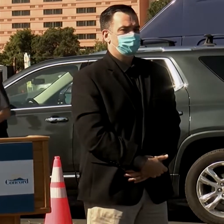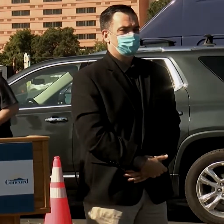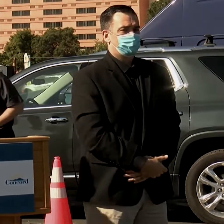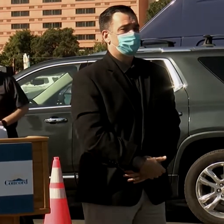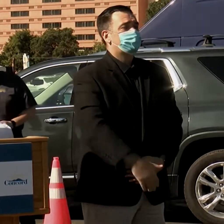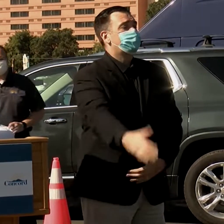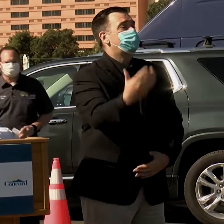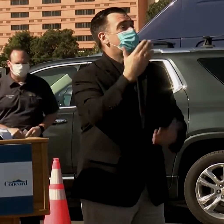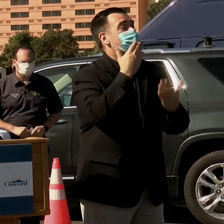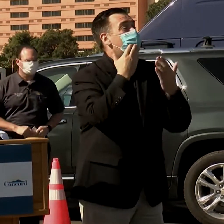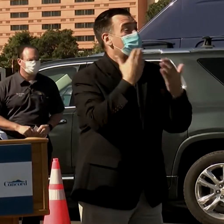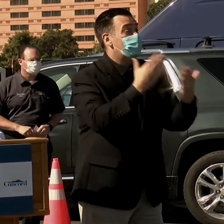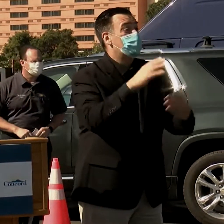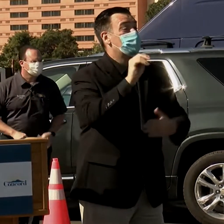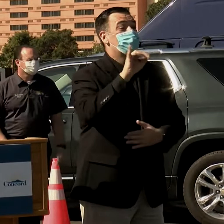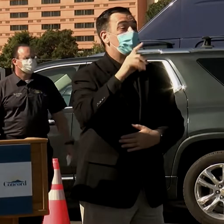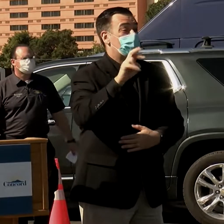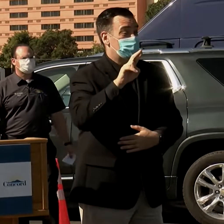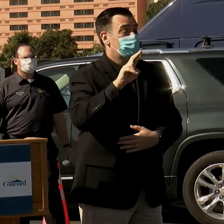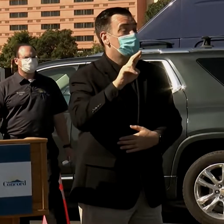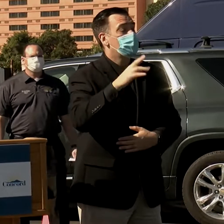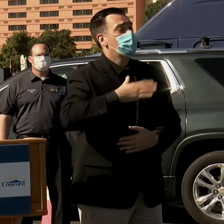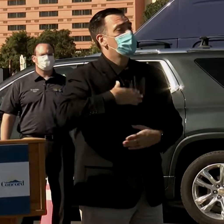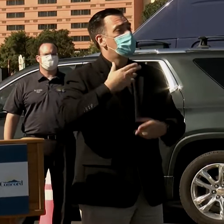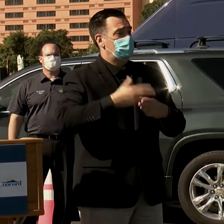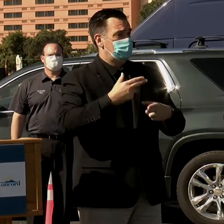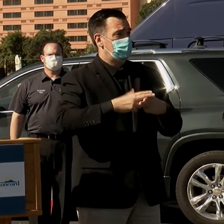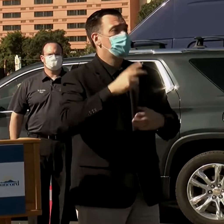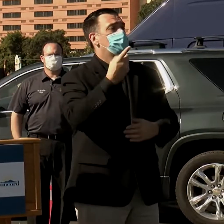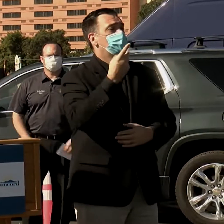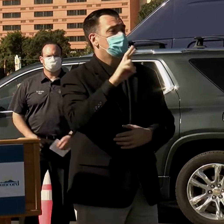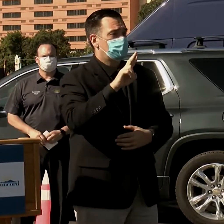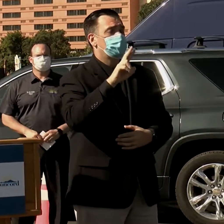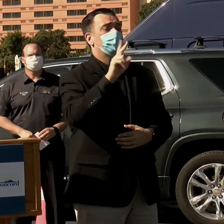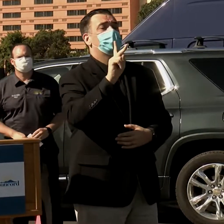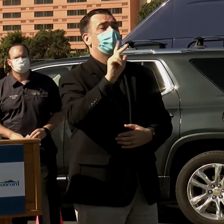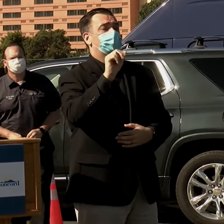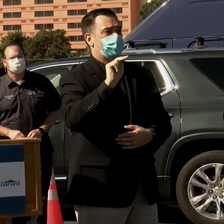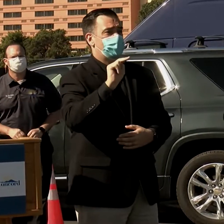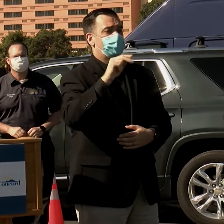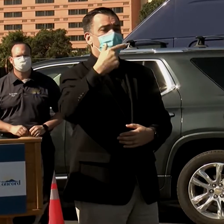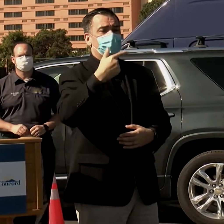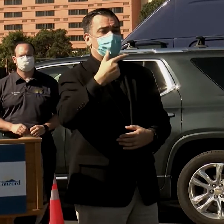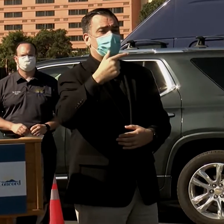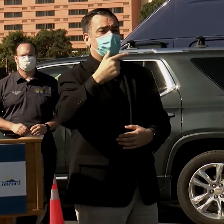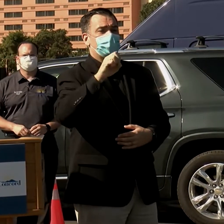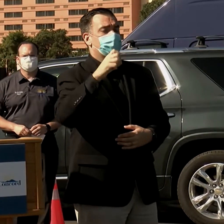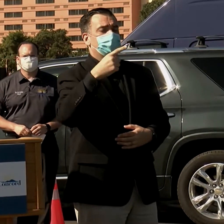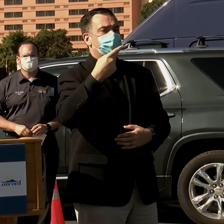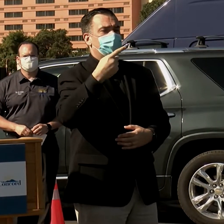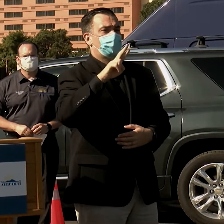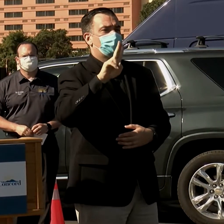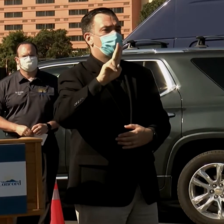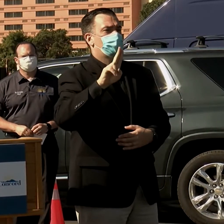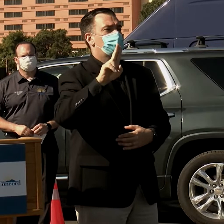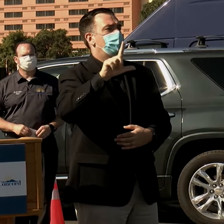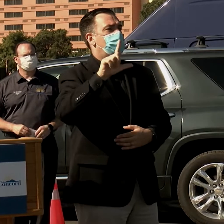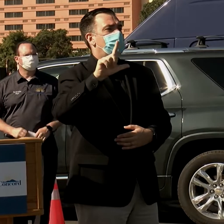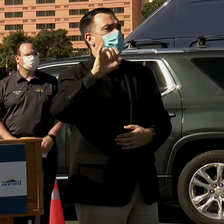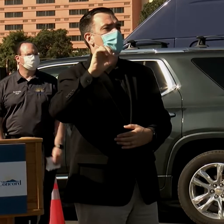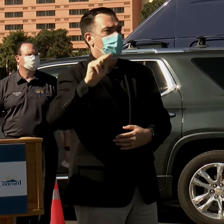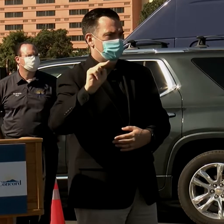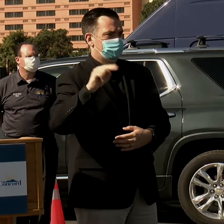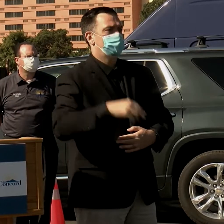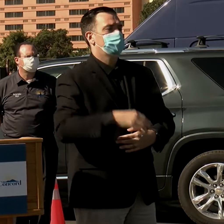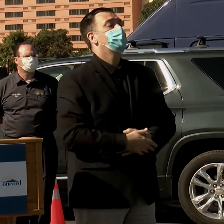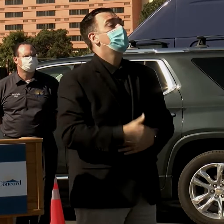Thank you, Mayor McGallion. My name is Dr. Ken Gruyon, K-E-N-G-R-U-L-L-O-N,